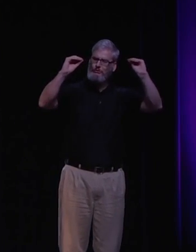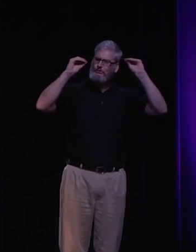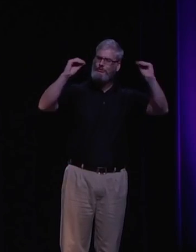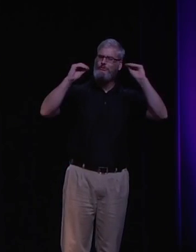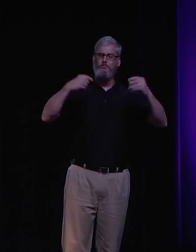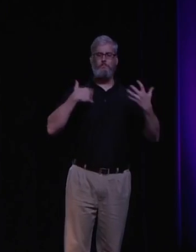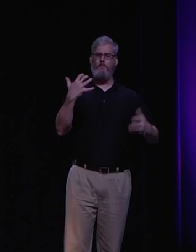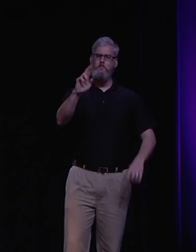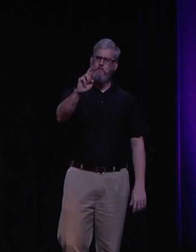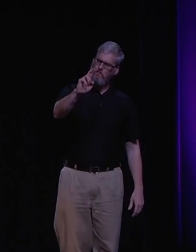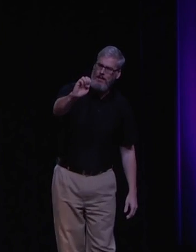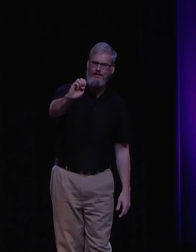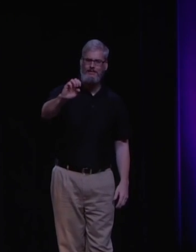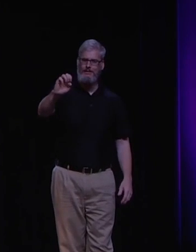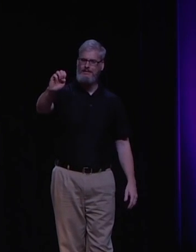And I thought, you know, I should continue to teach.